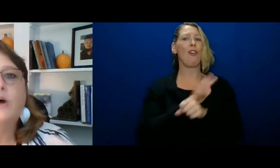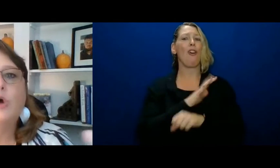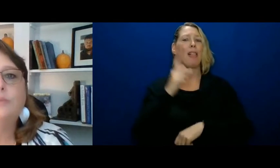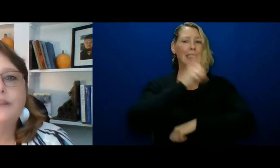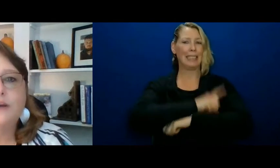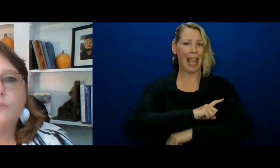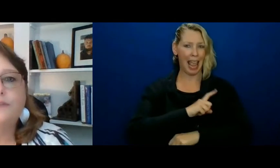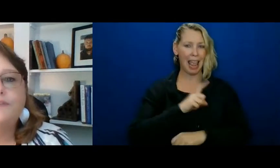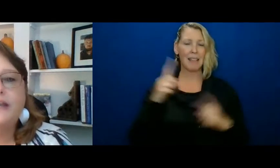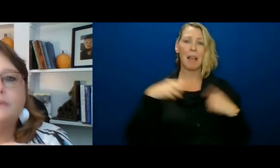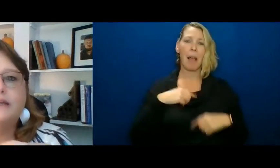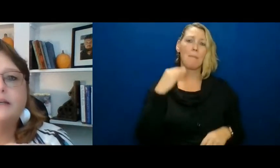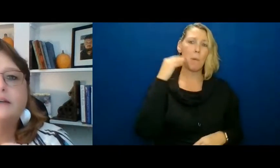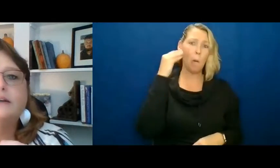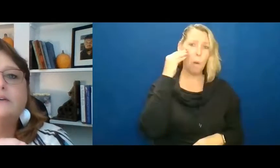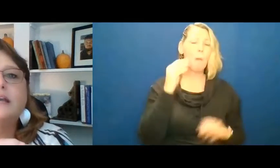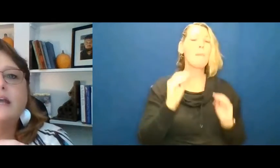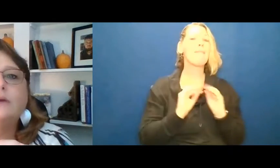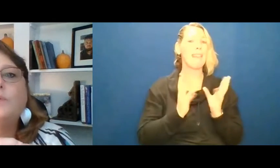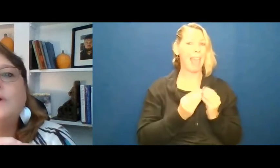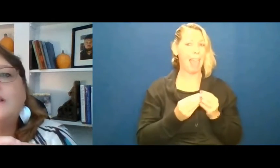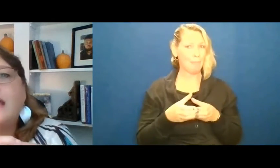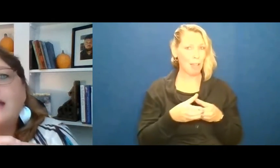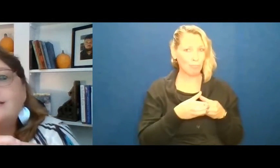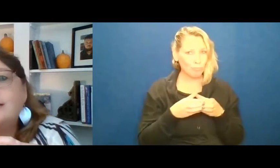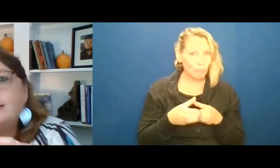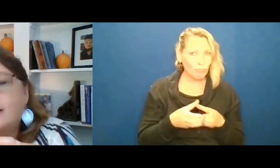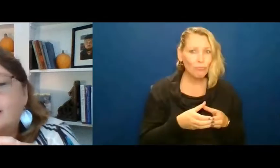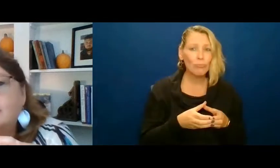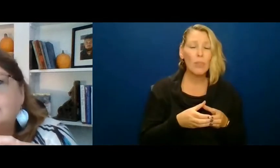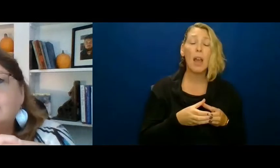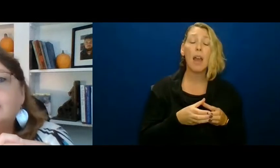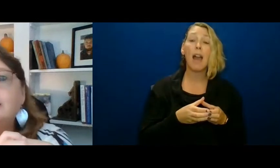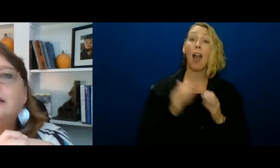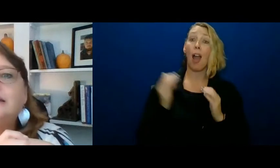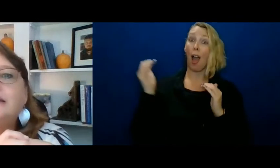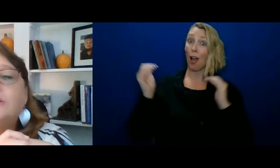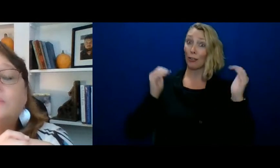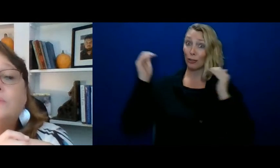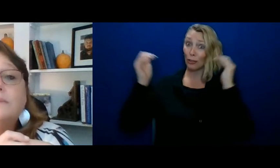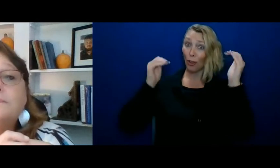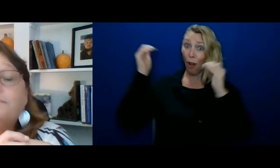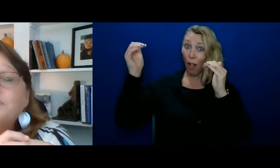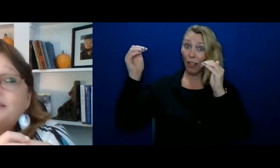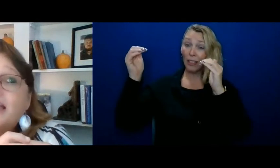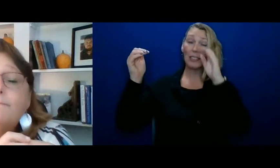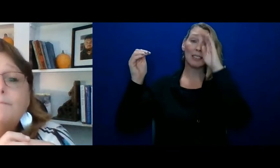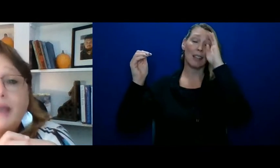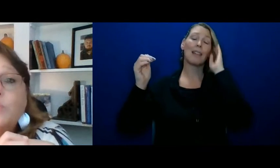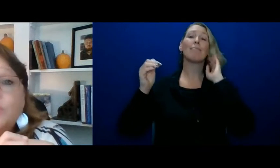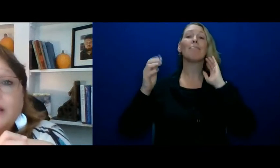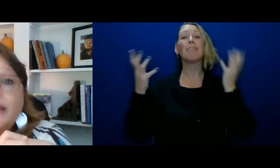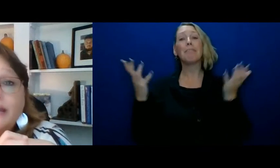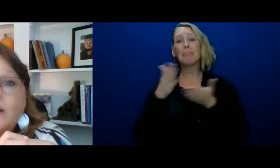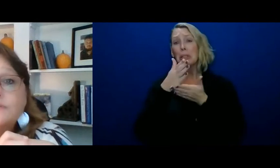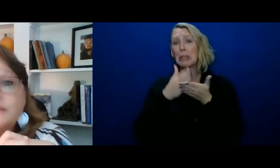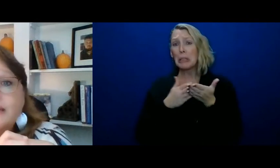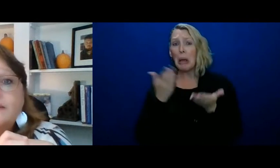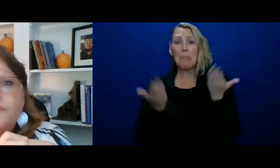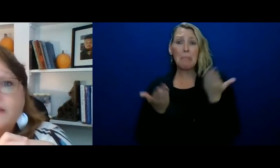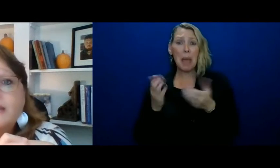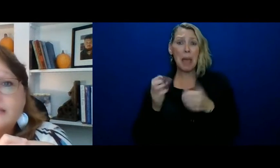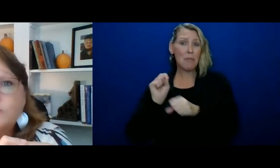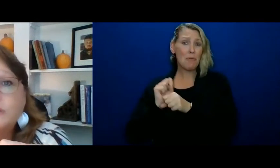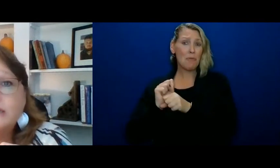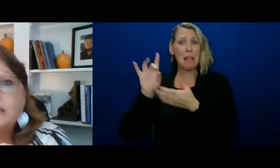They come home and they're with family. OK, well, as an adult, you know, some may work eight hours